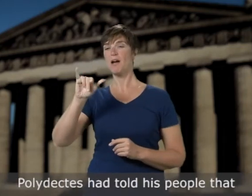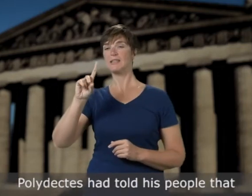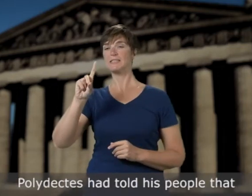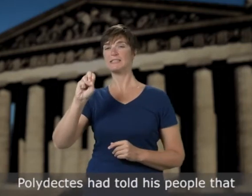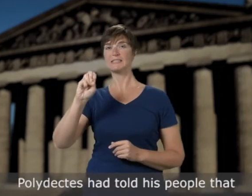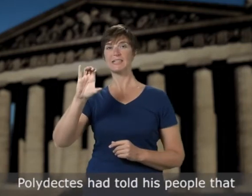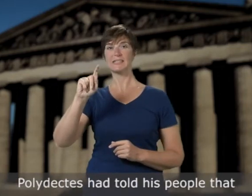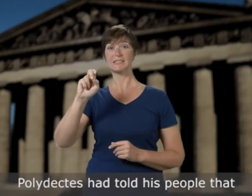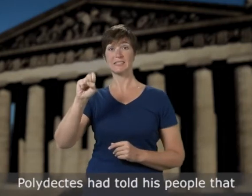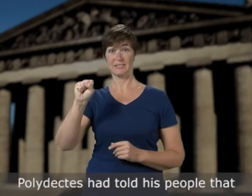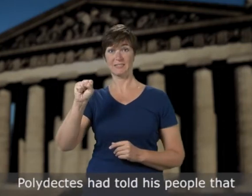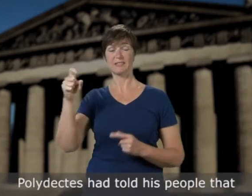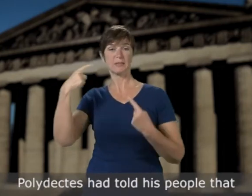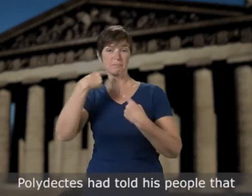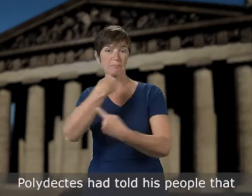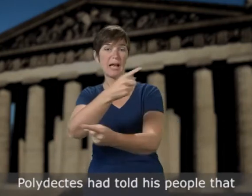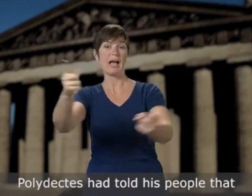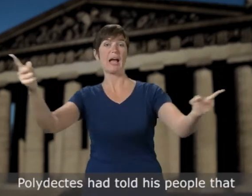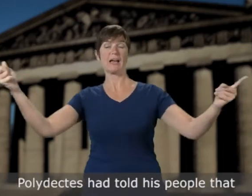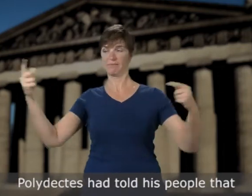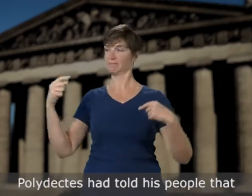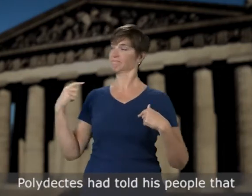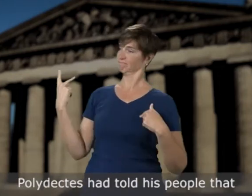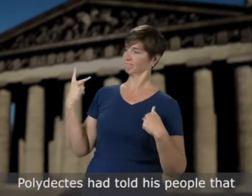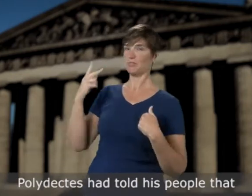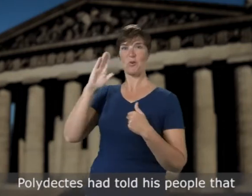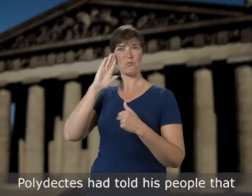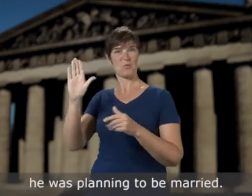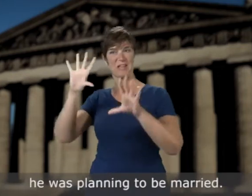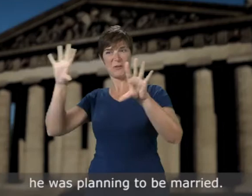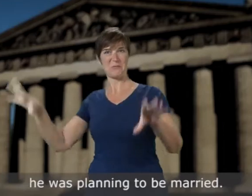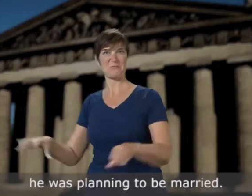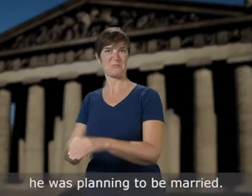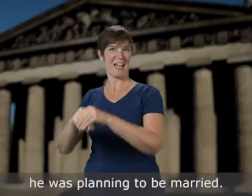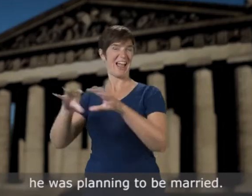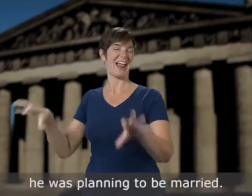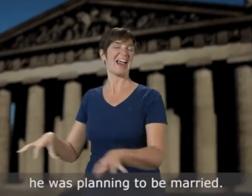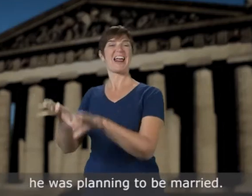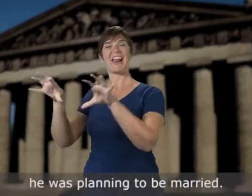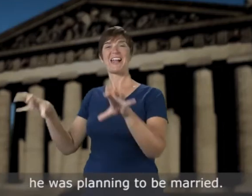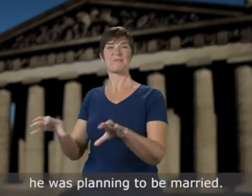Polydictes had told his people that he was planning to be married